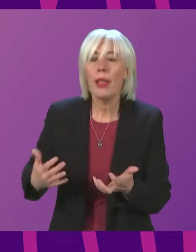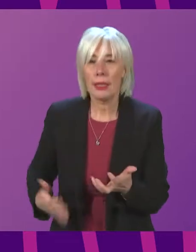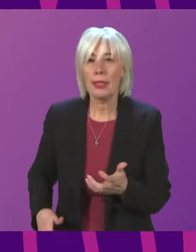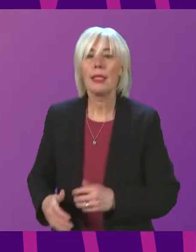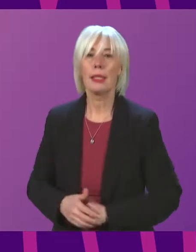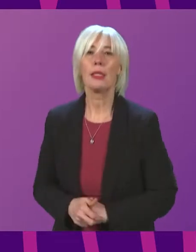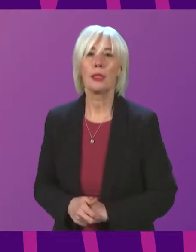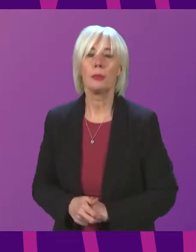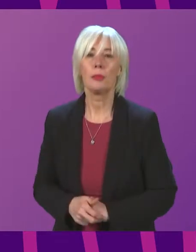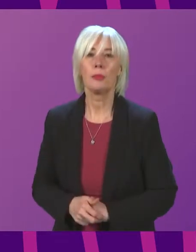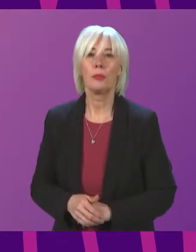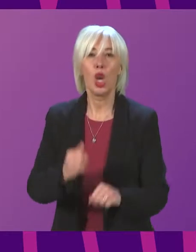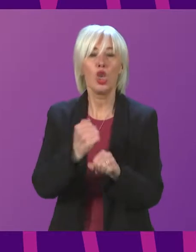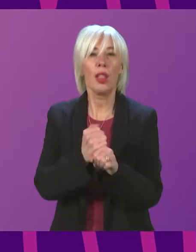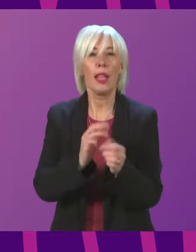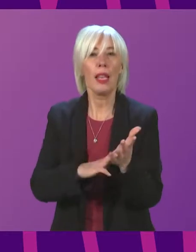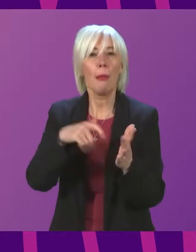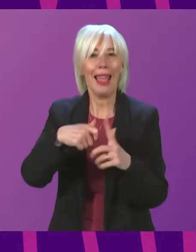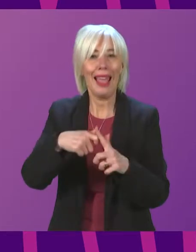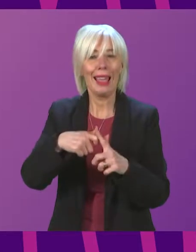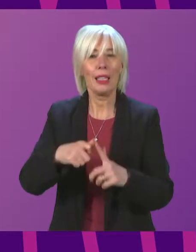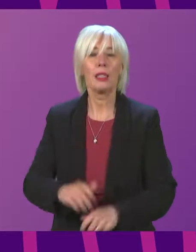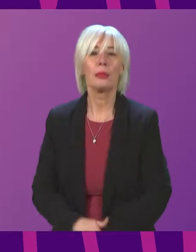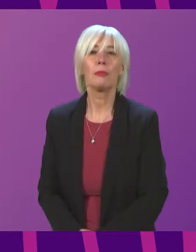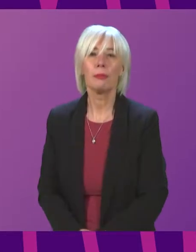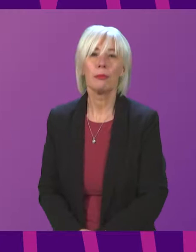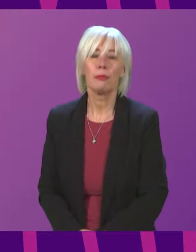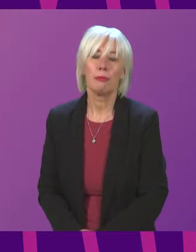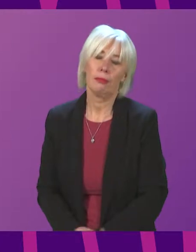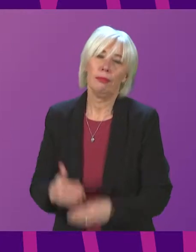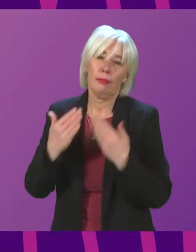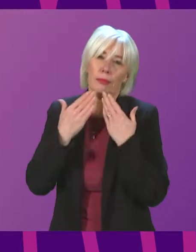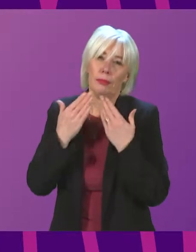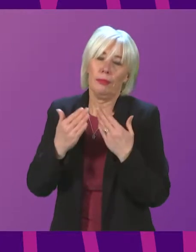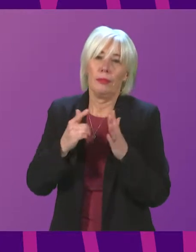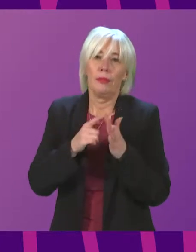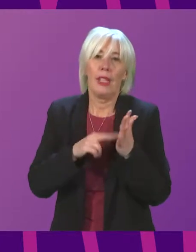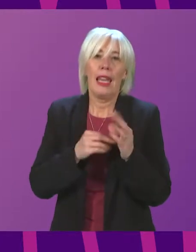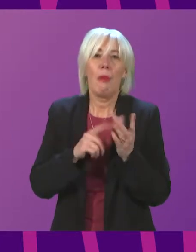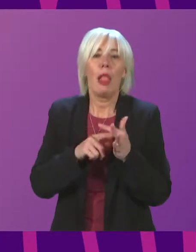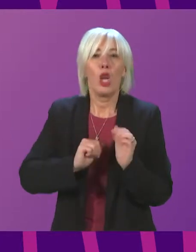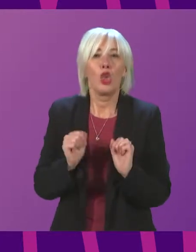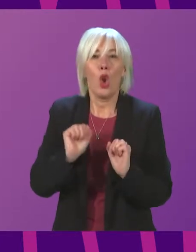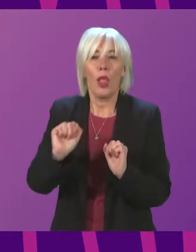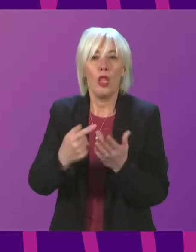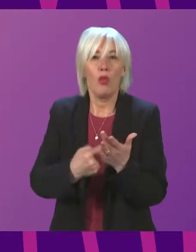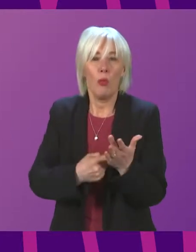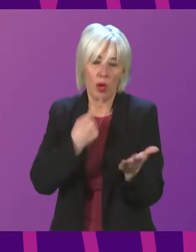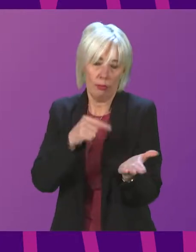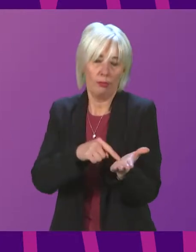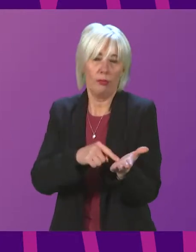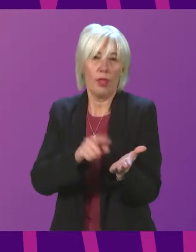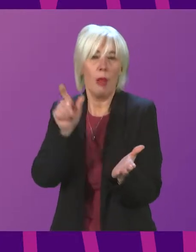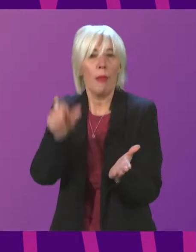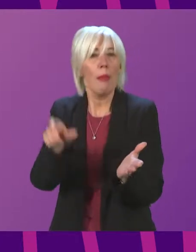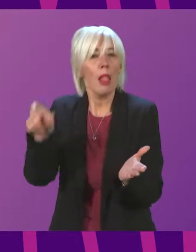Julian McKay. McKay. Thank you, Presiding Officer. Enable Scotland's report highlighted that people with learning disabilities